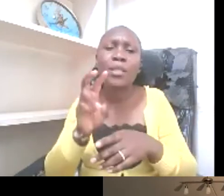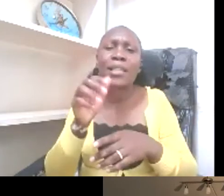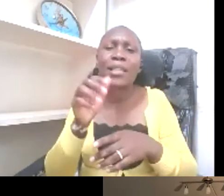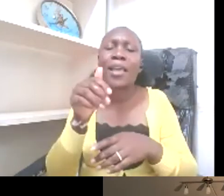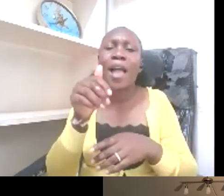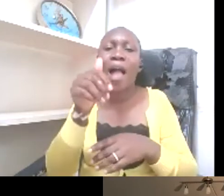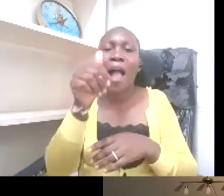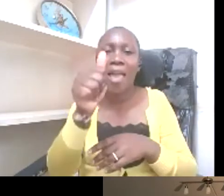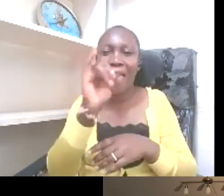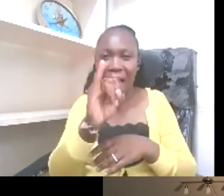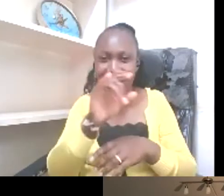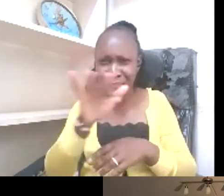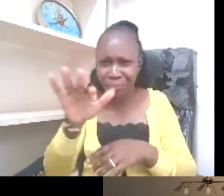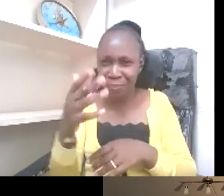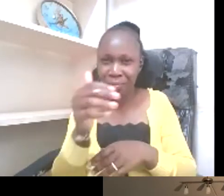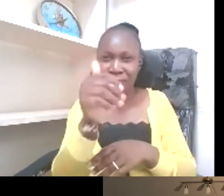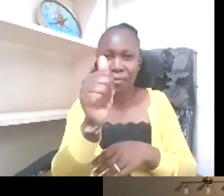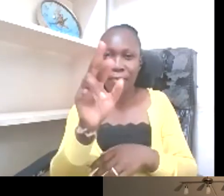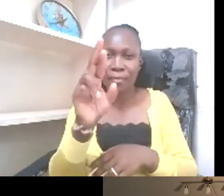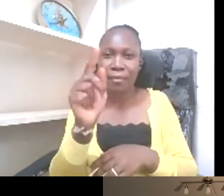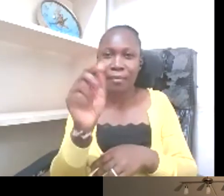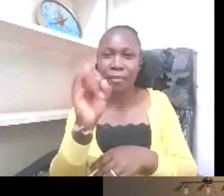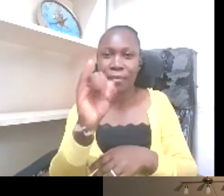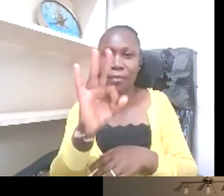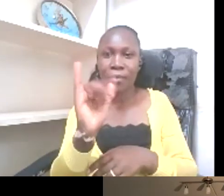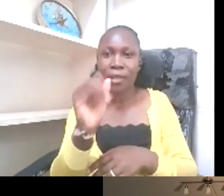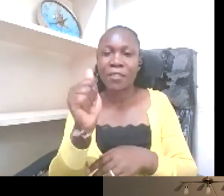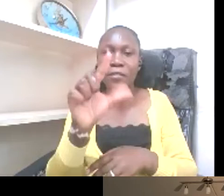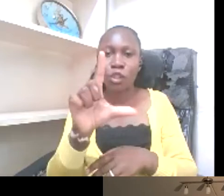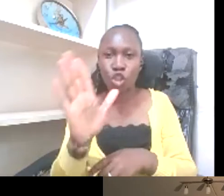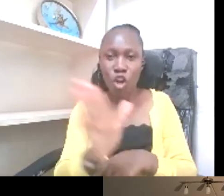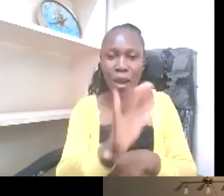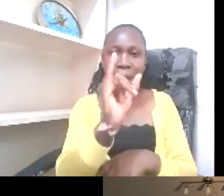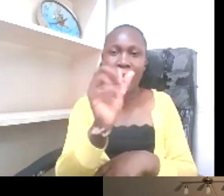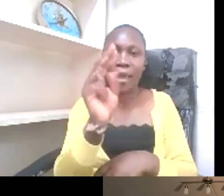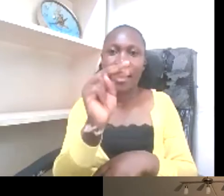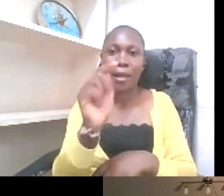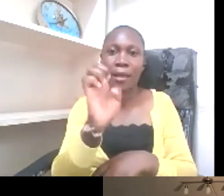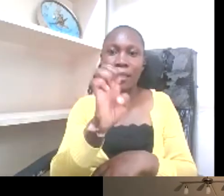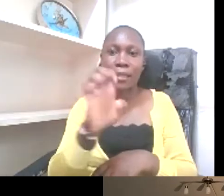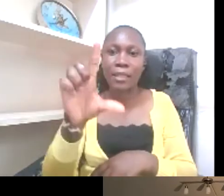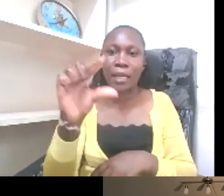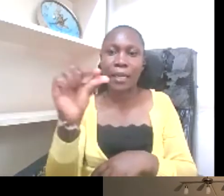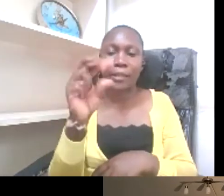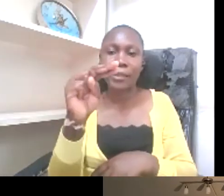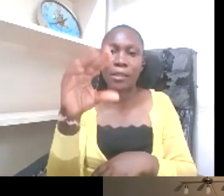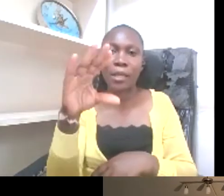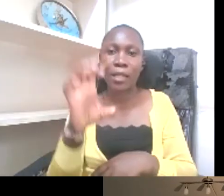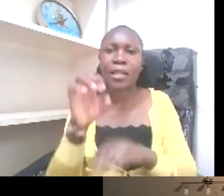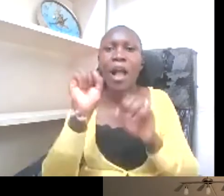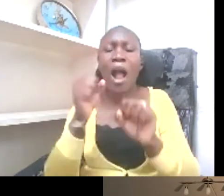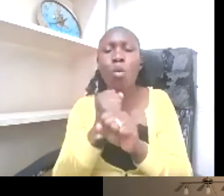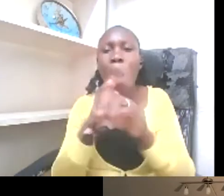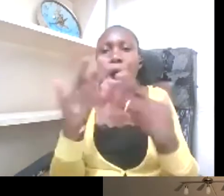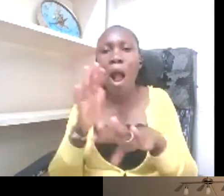algorithms and and programs for live captioning, is this helpful or beneficial? And